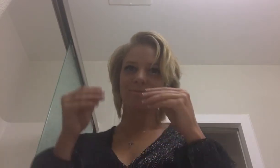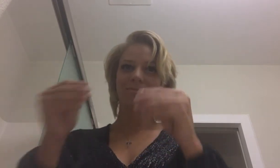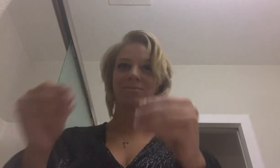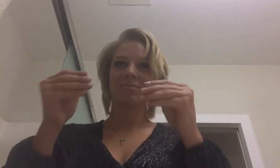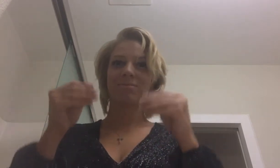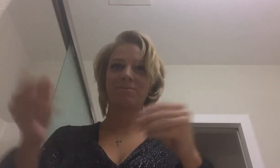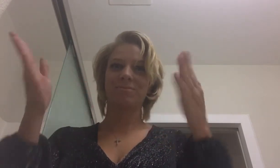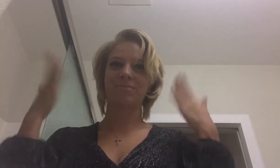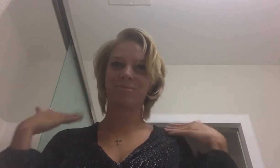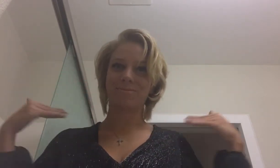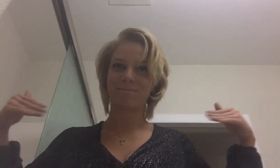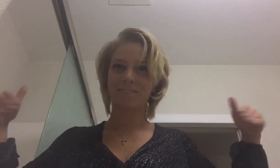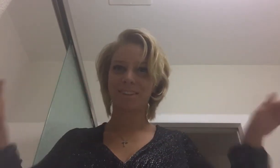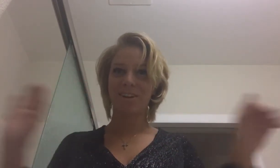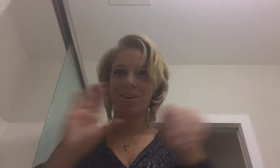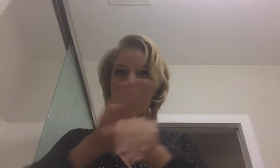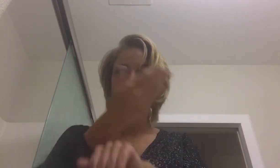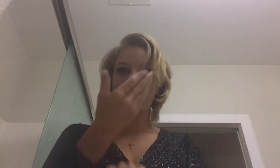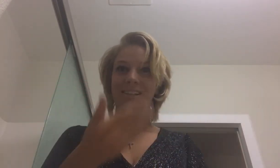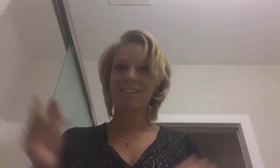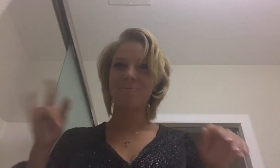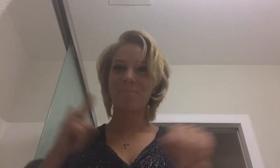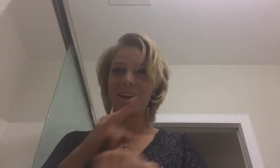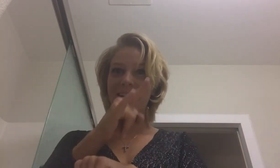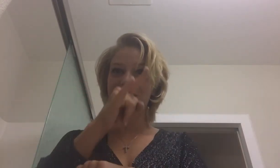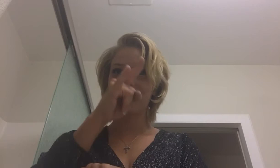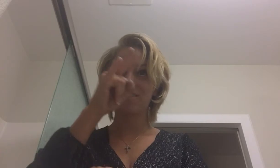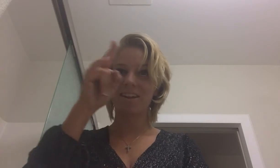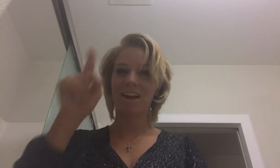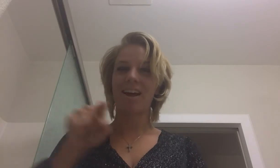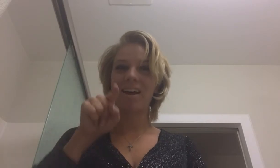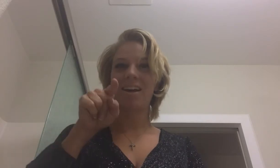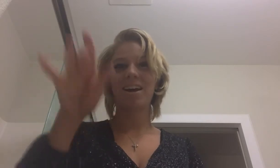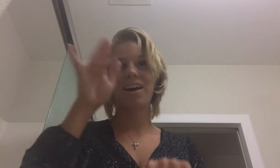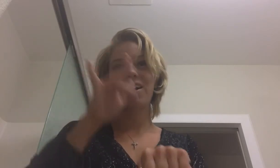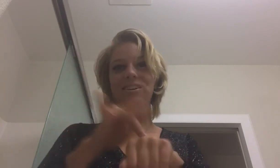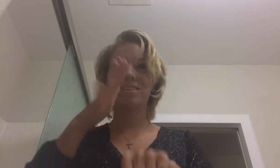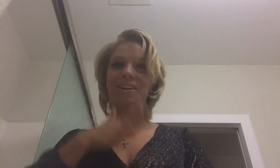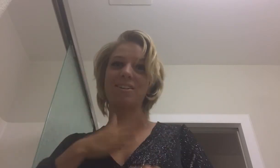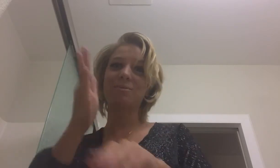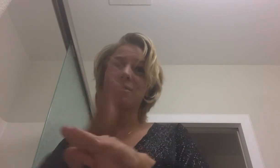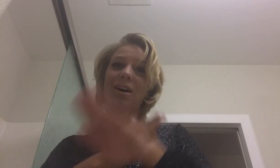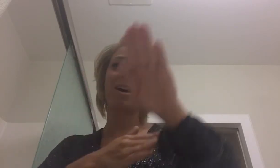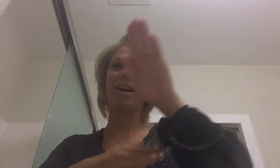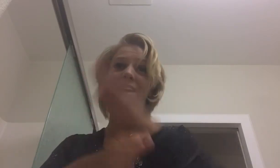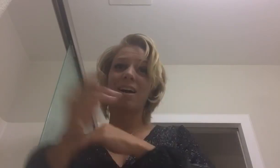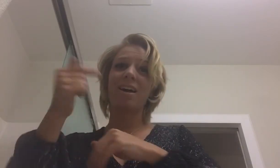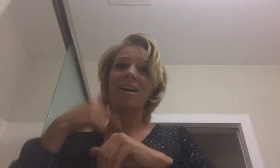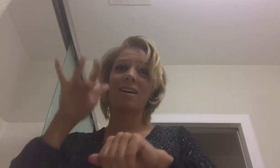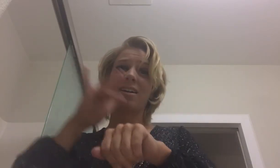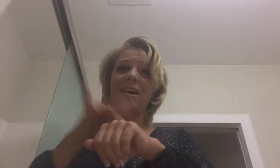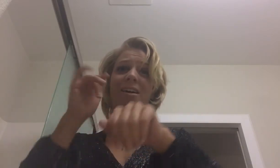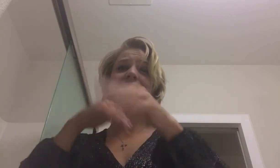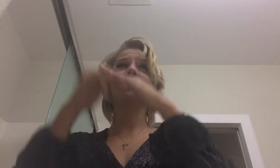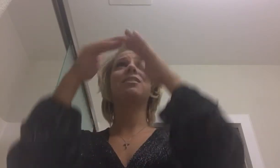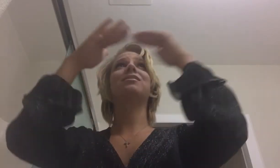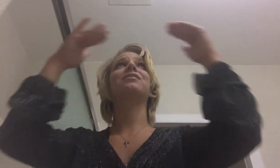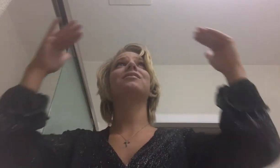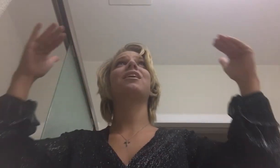You gave me ways, you made me laugh. You touched my head, I could touch the sky.